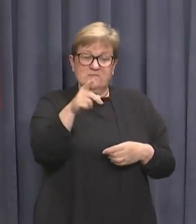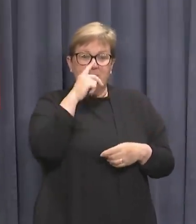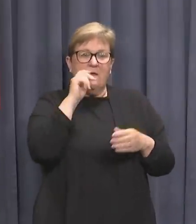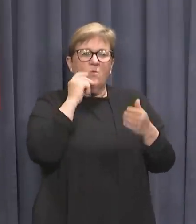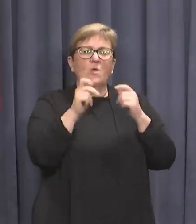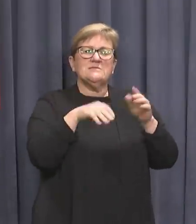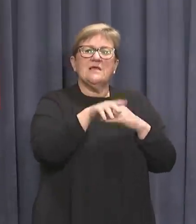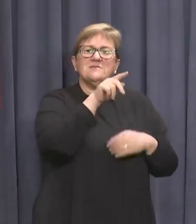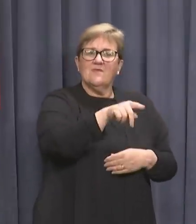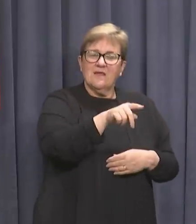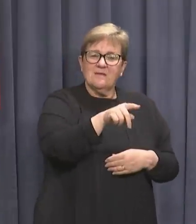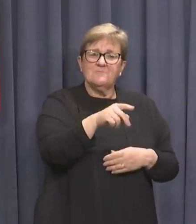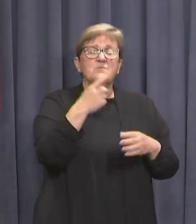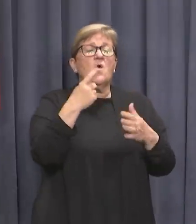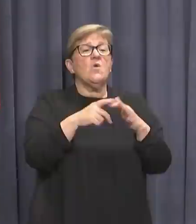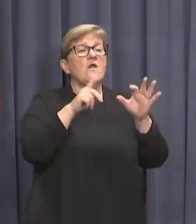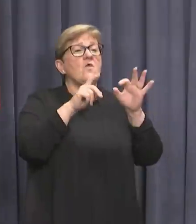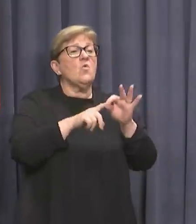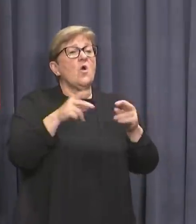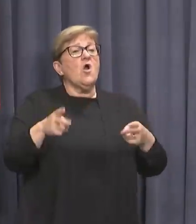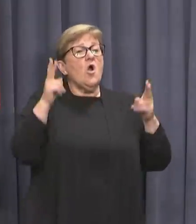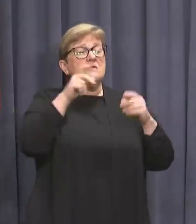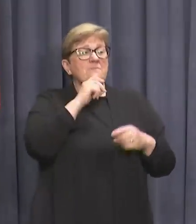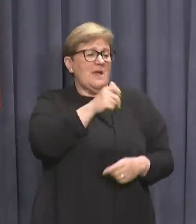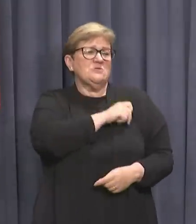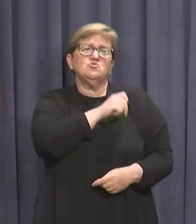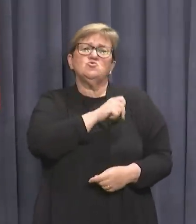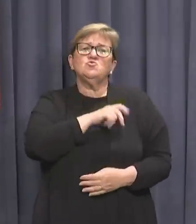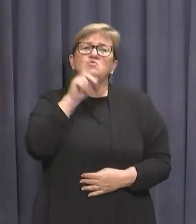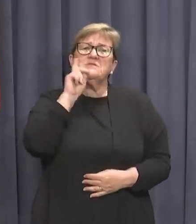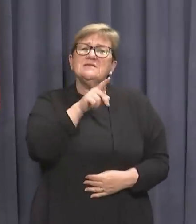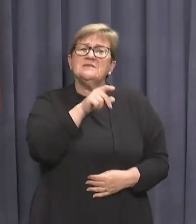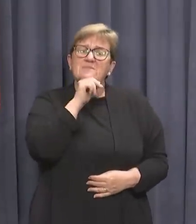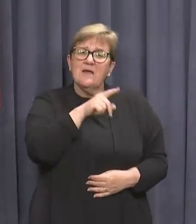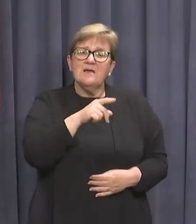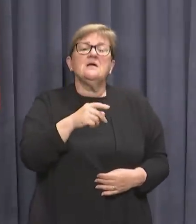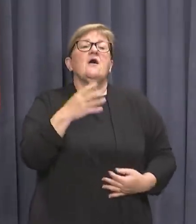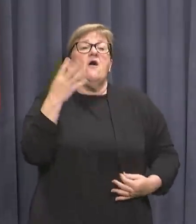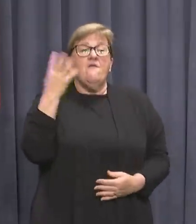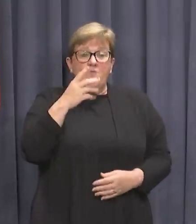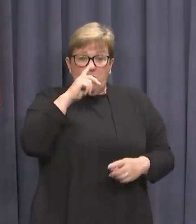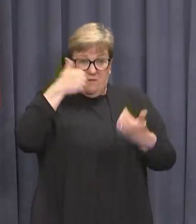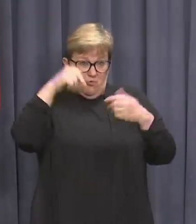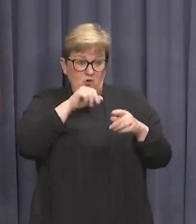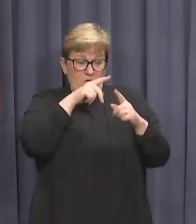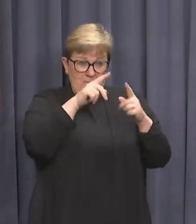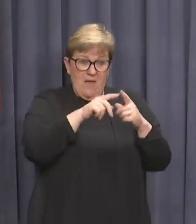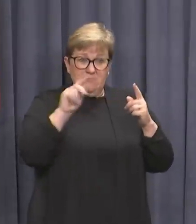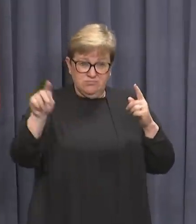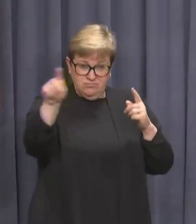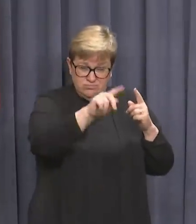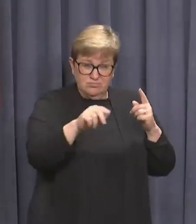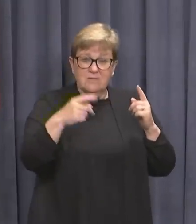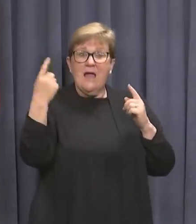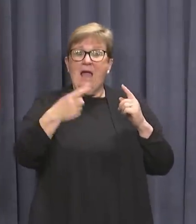In regards to the case of the quarantine hotel security guard yesterday, 14 close contacts have been identified, 11